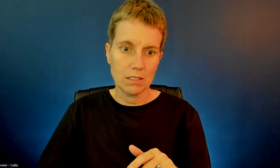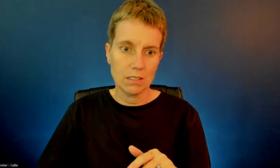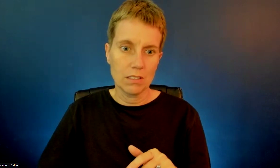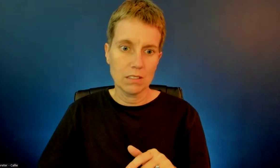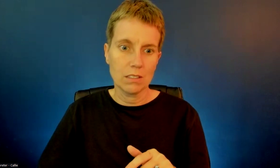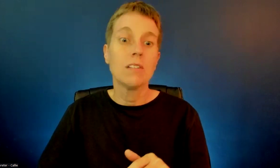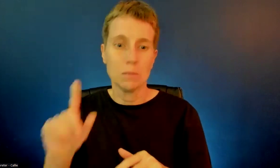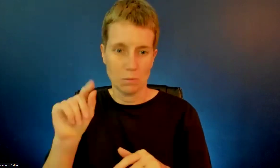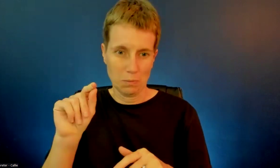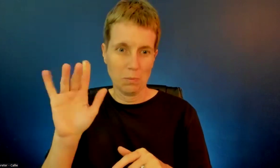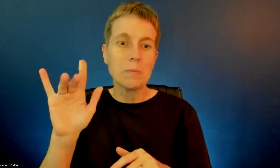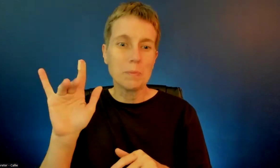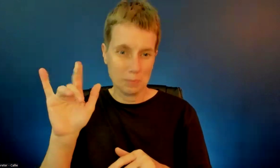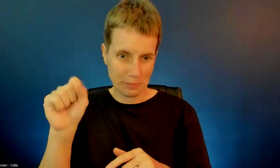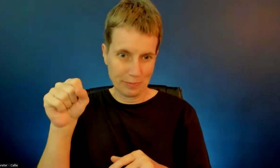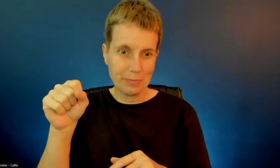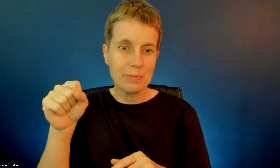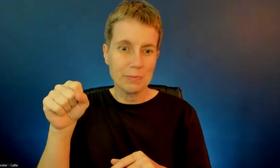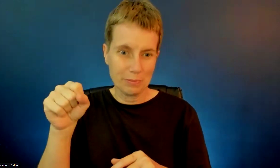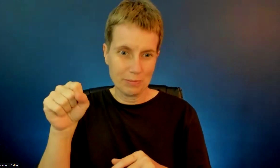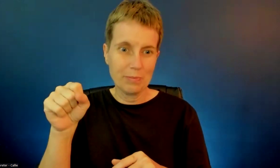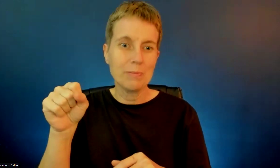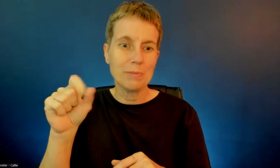We have to be before three on a Monday.